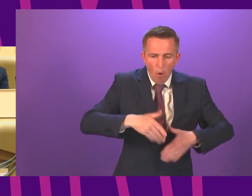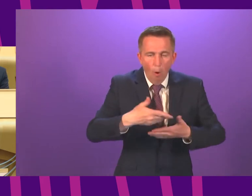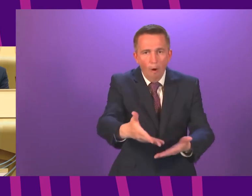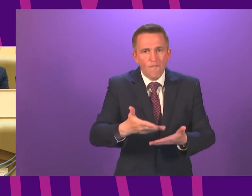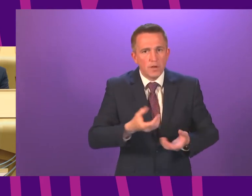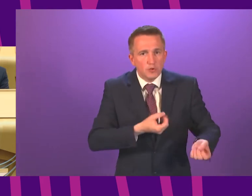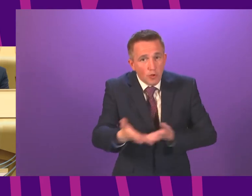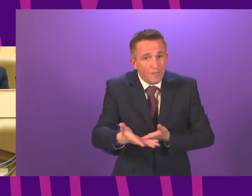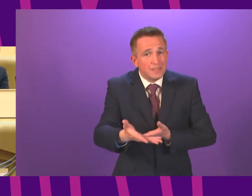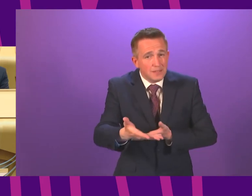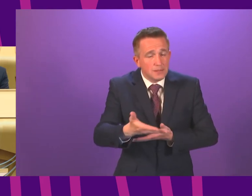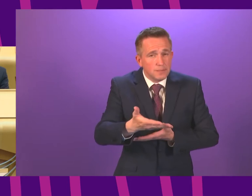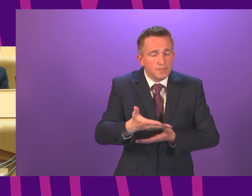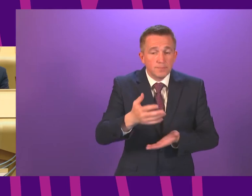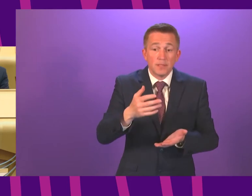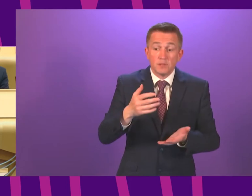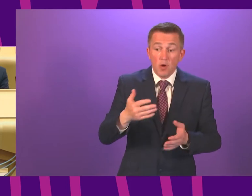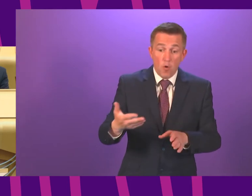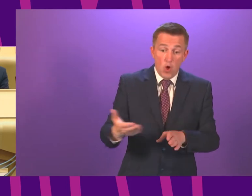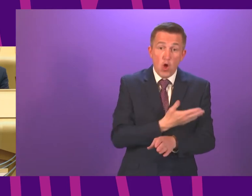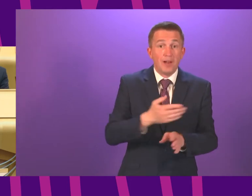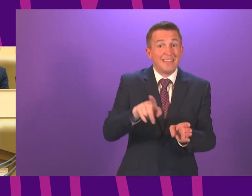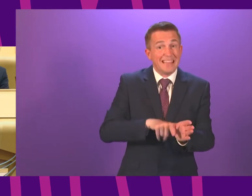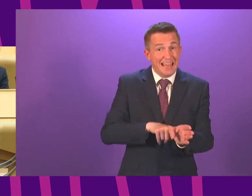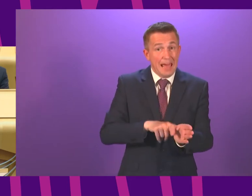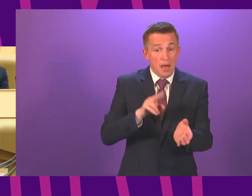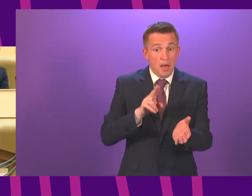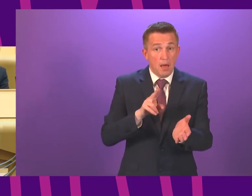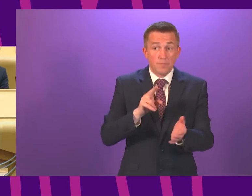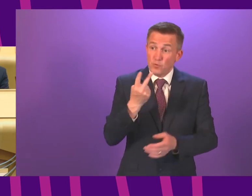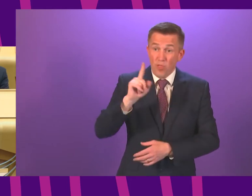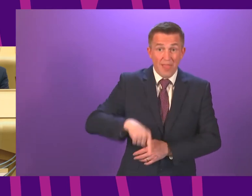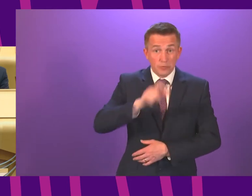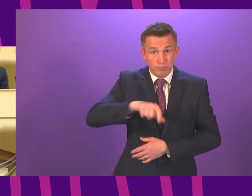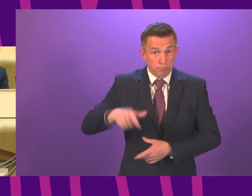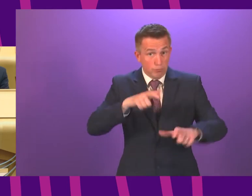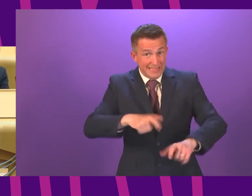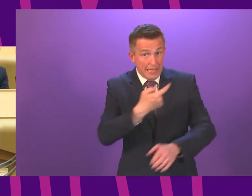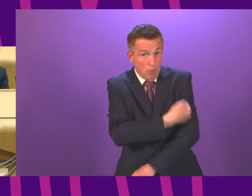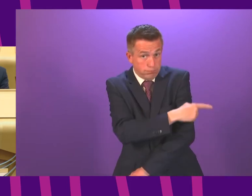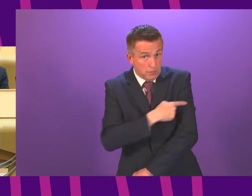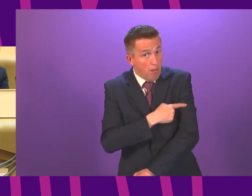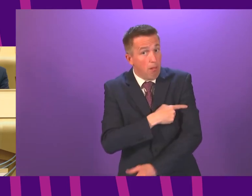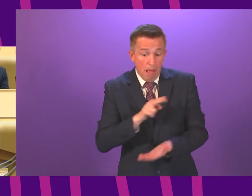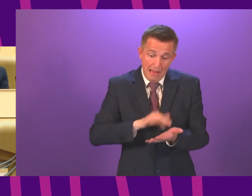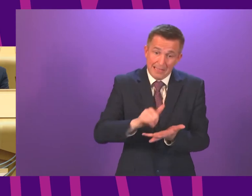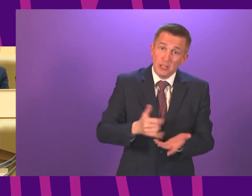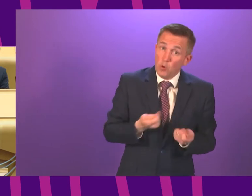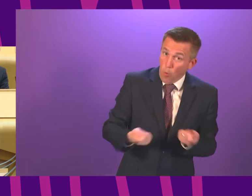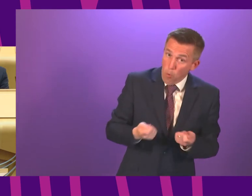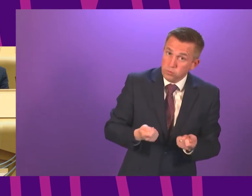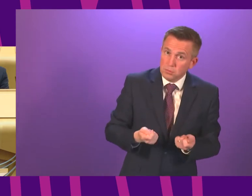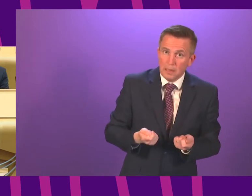even though the Health Service coped earlier this year, when more than 2,000 people were in hospital, albeit, I should say, with enormous